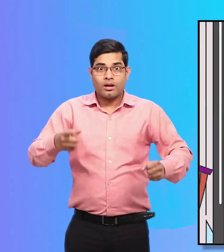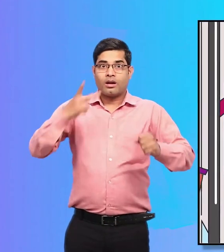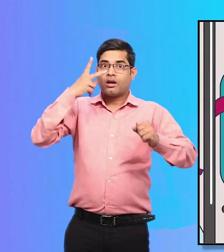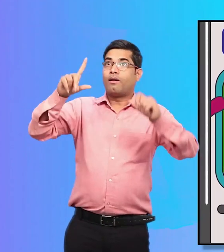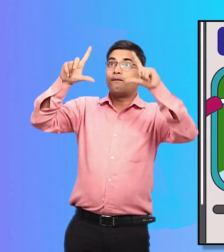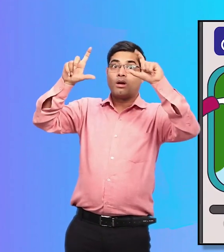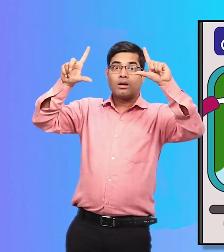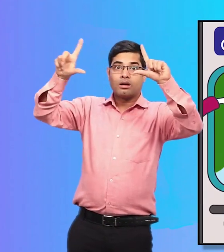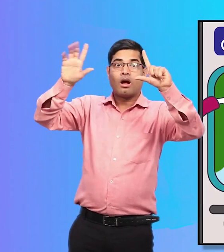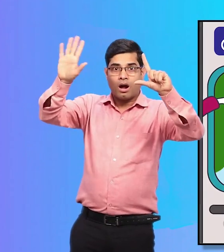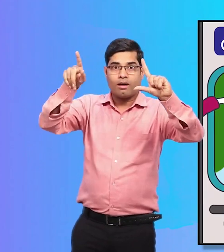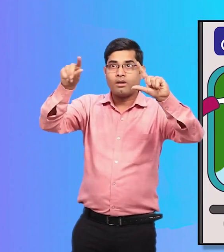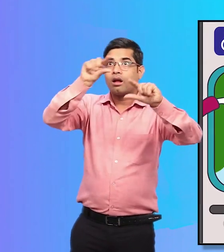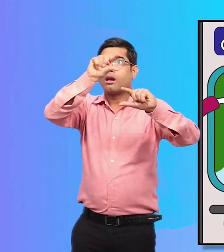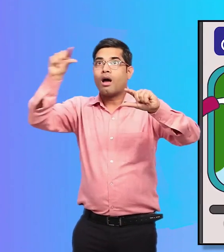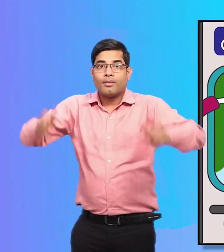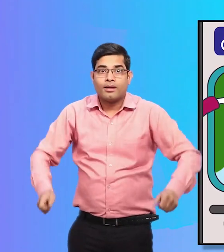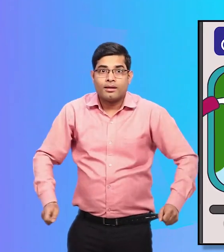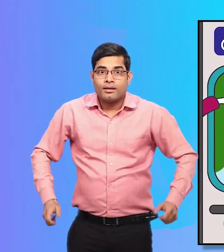space reserved for wheelchair users